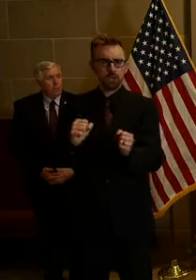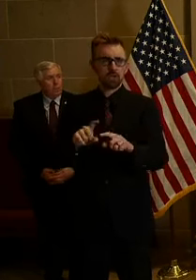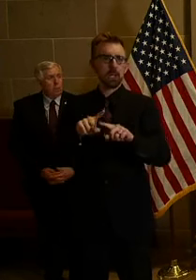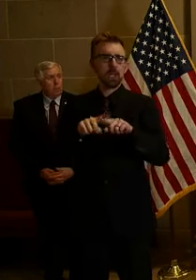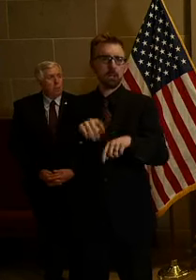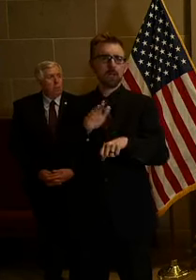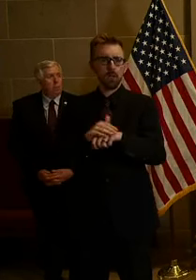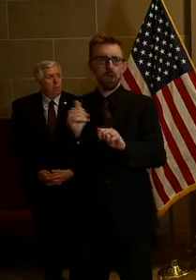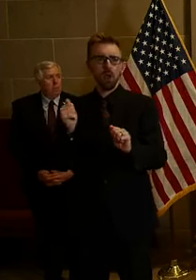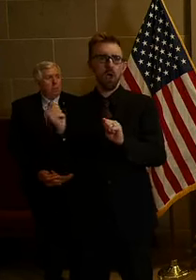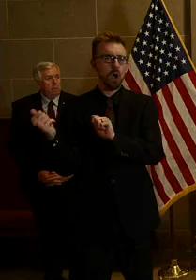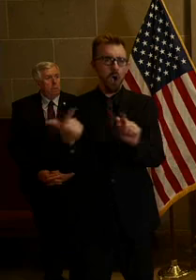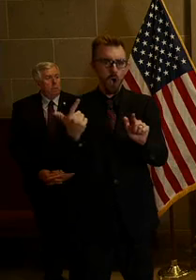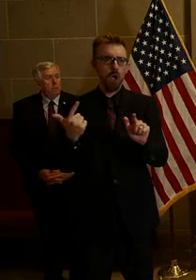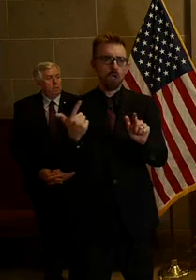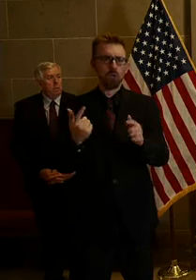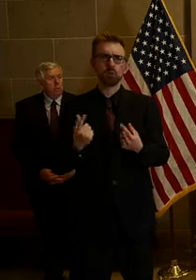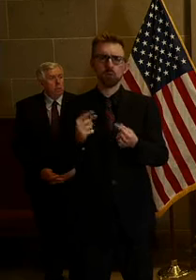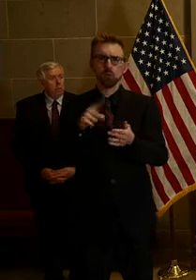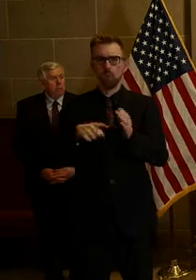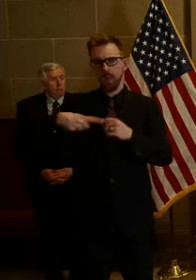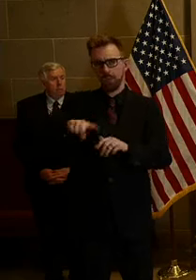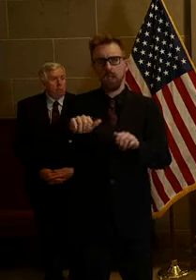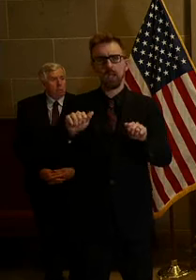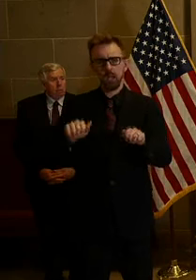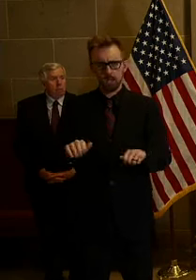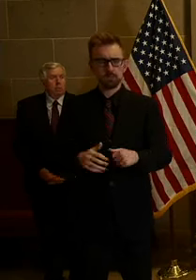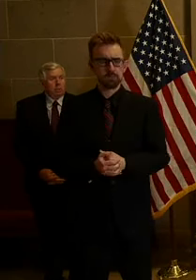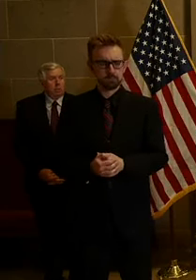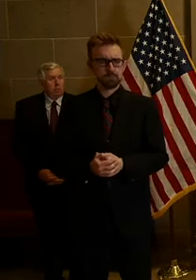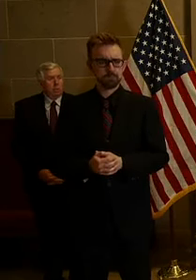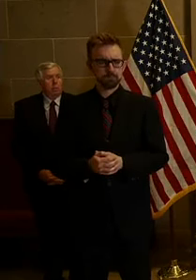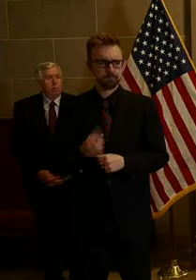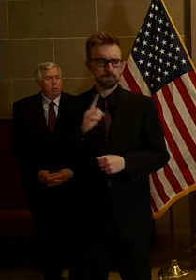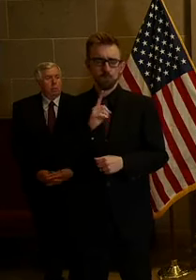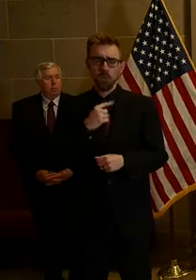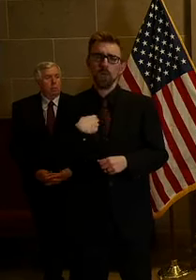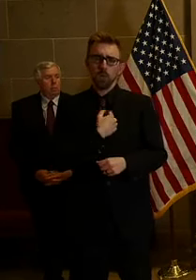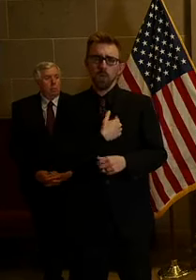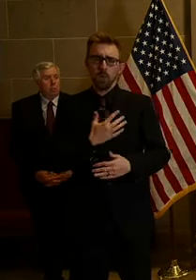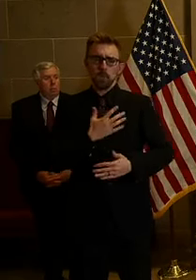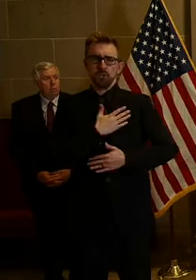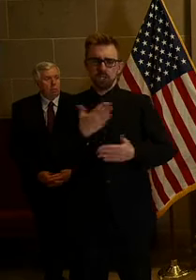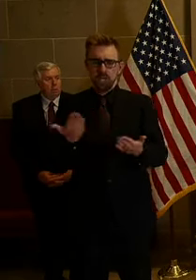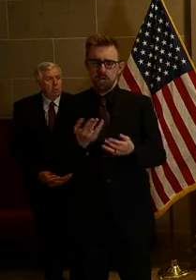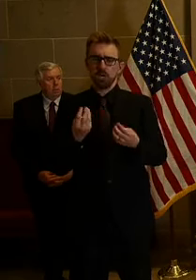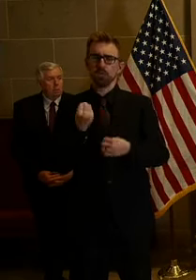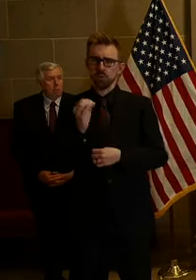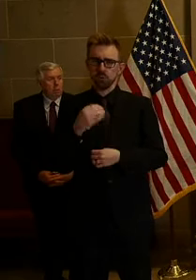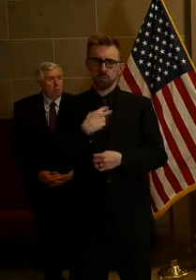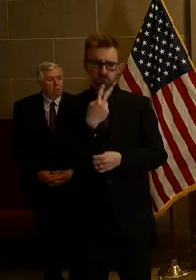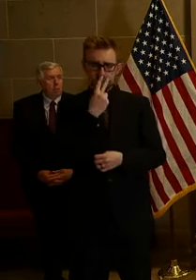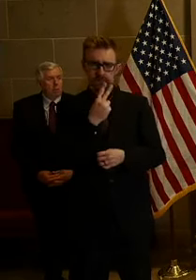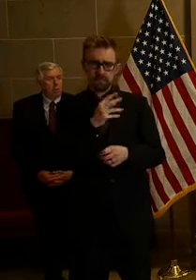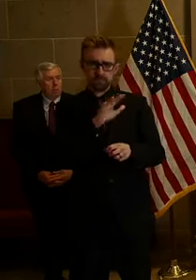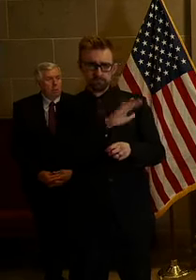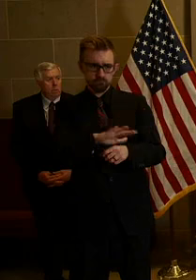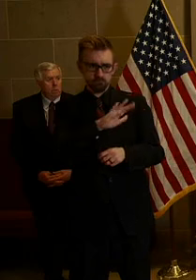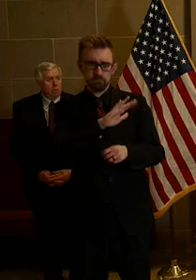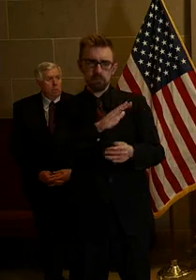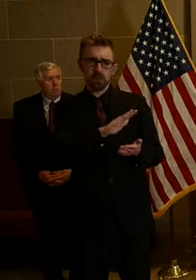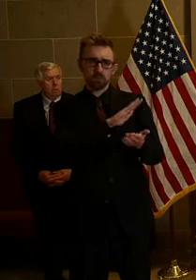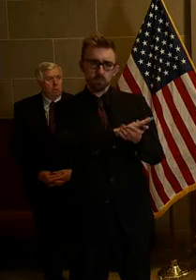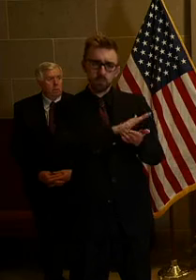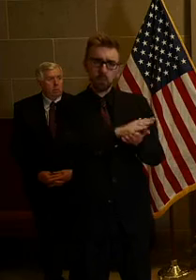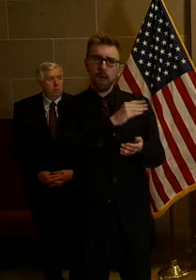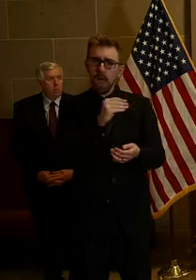everybody stepping up and doing their part. And we're incredibly appreciative here in Missouri that we're seeing that among our academic and our